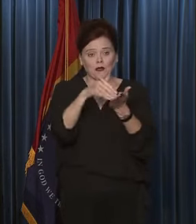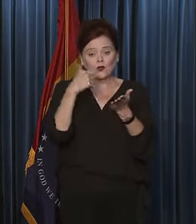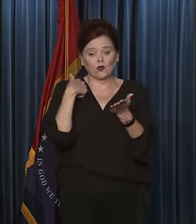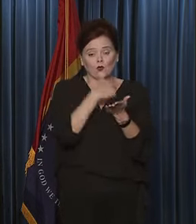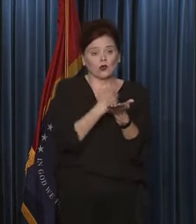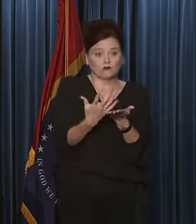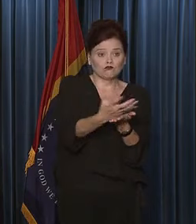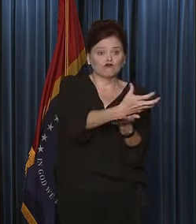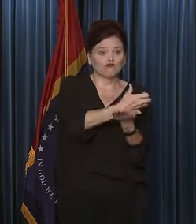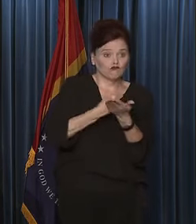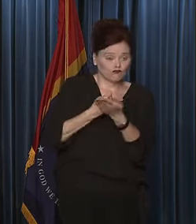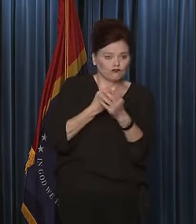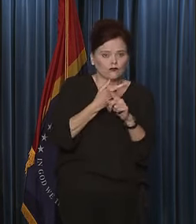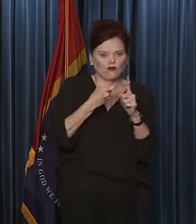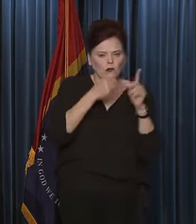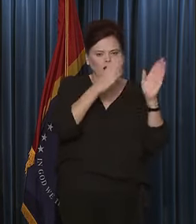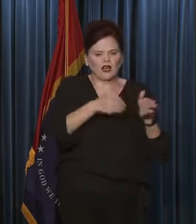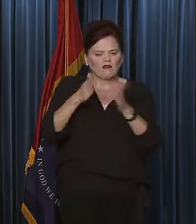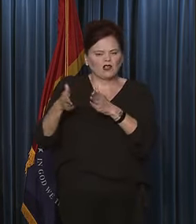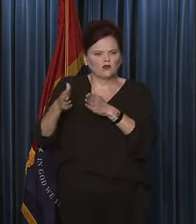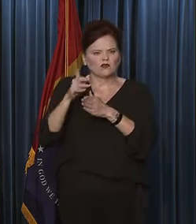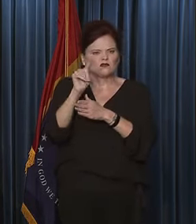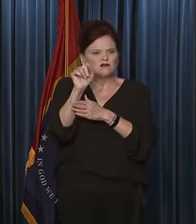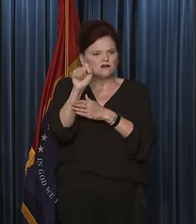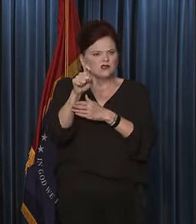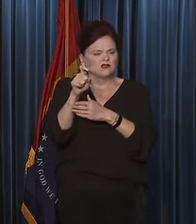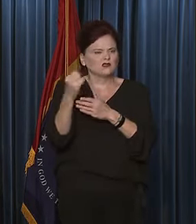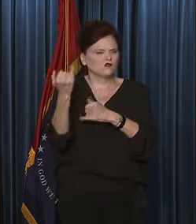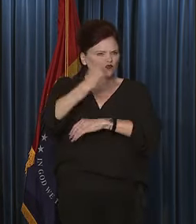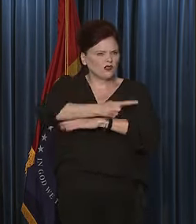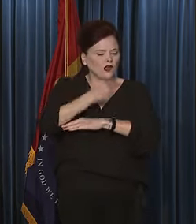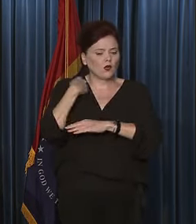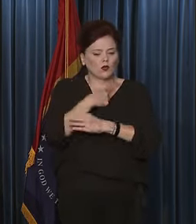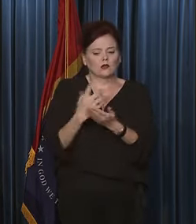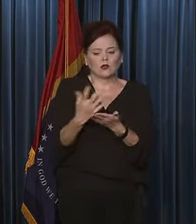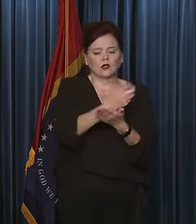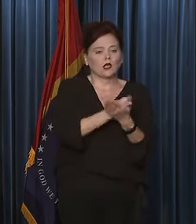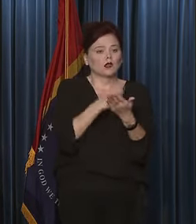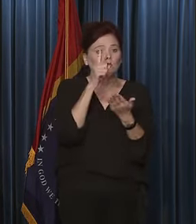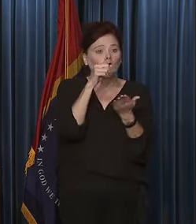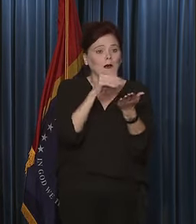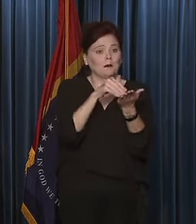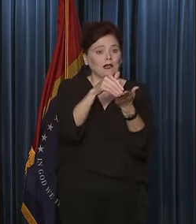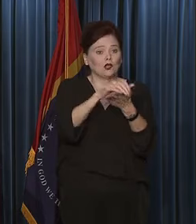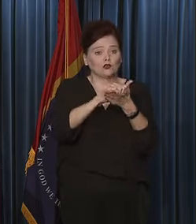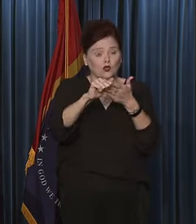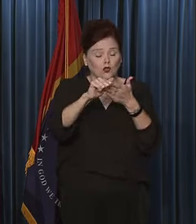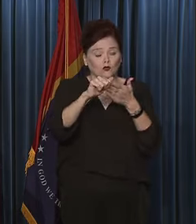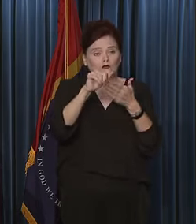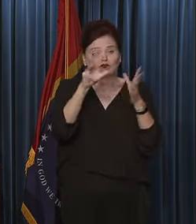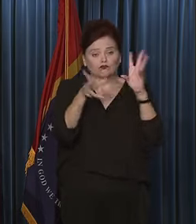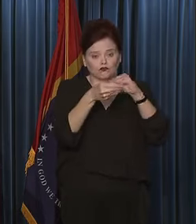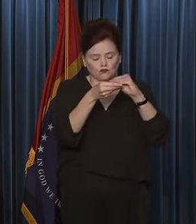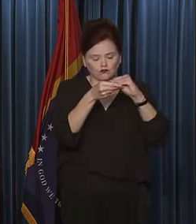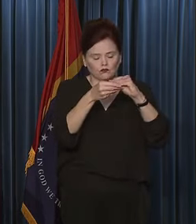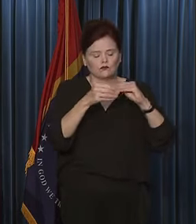collect in individual income taxes today, we collected over a billion dollars total in